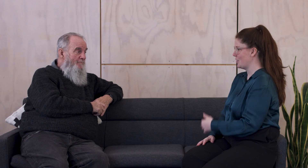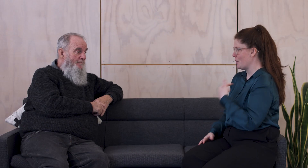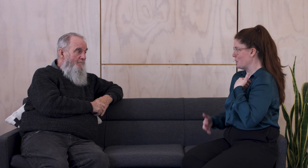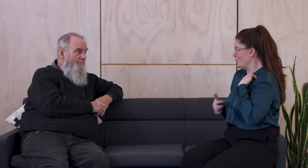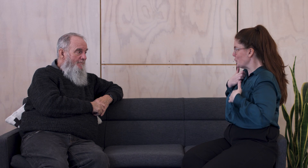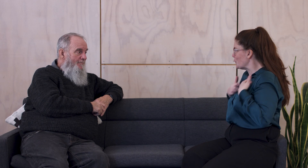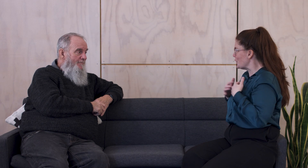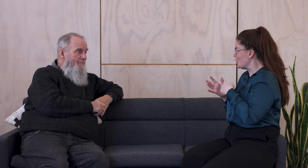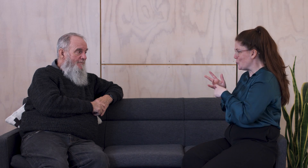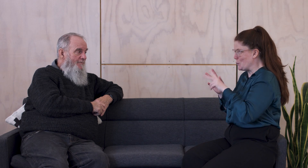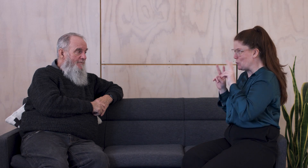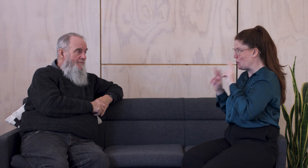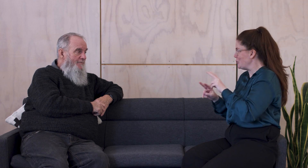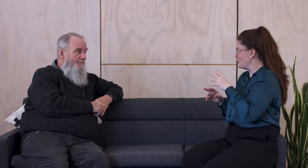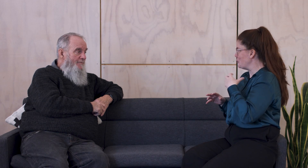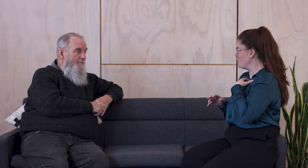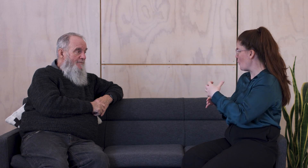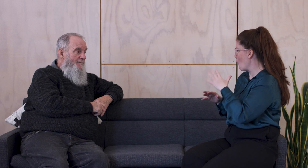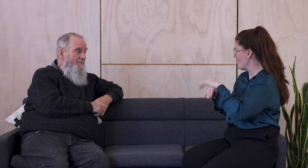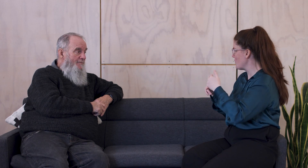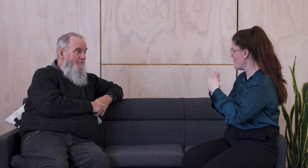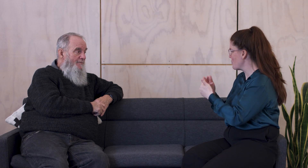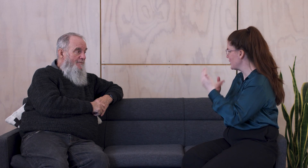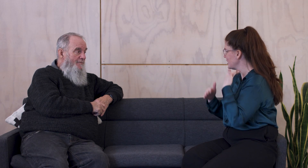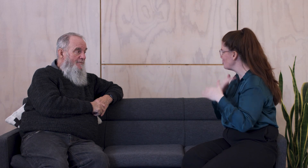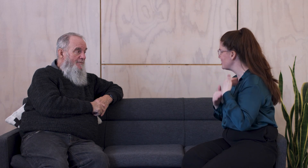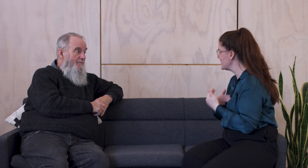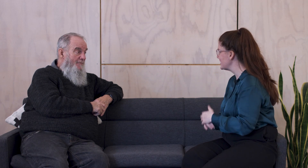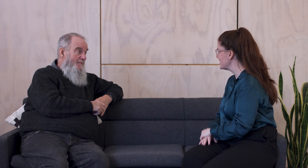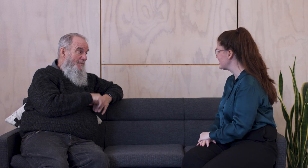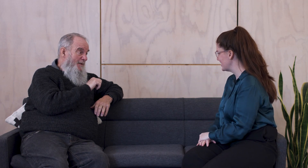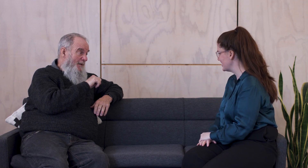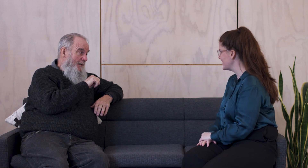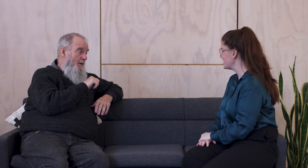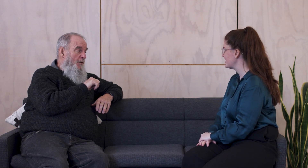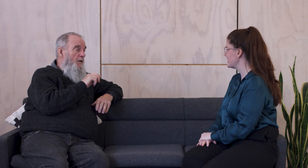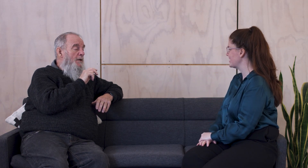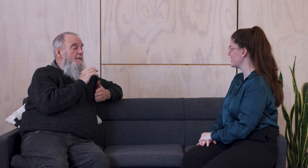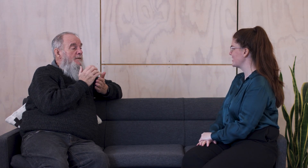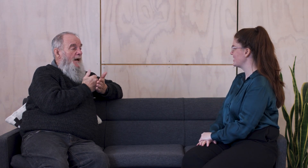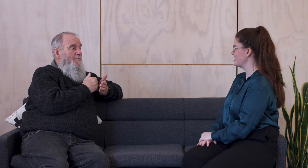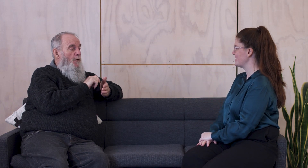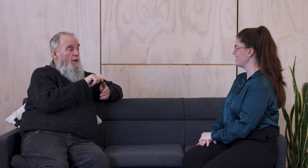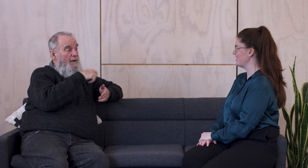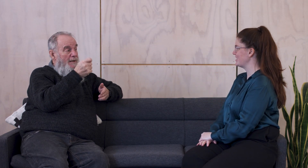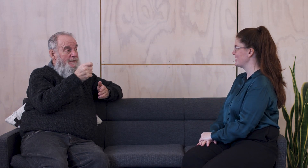I'm excited to find out more about my family history. Yes, there'll be more information contained in the next video.